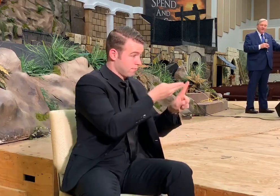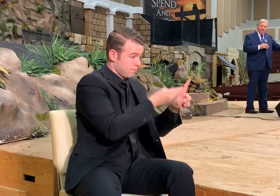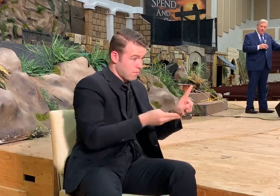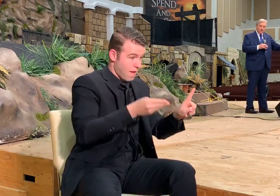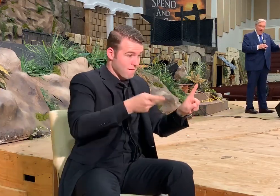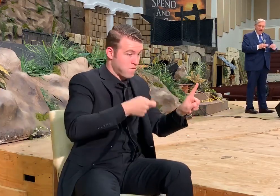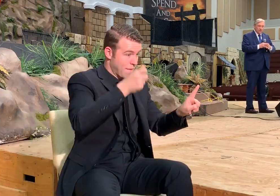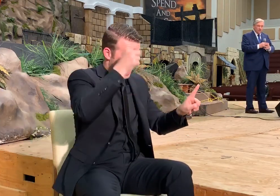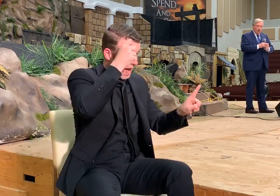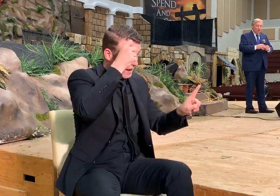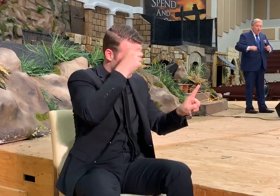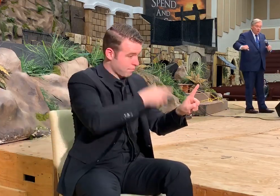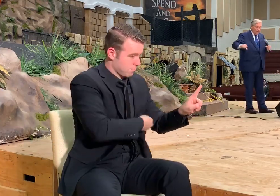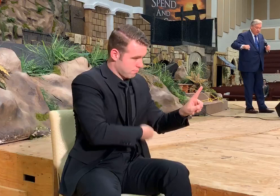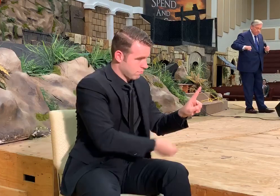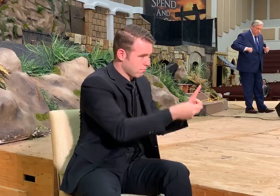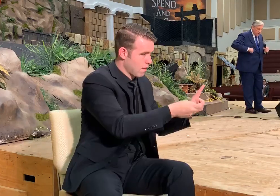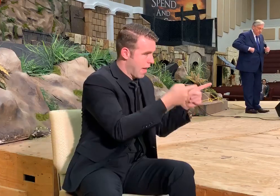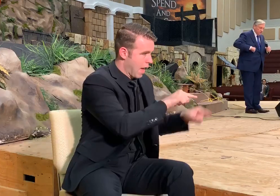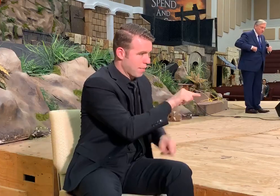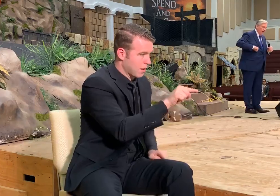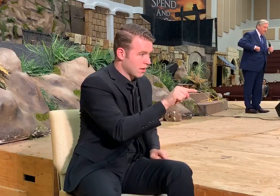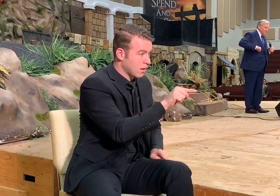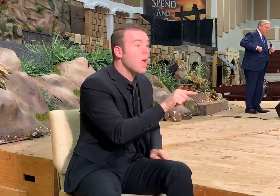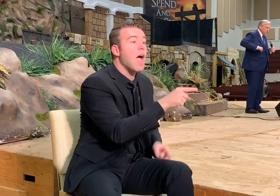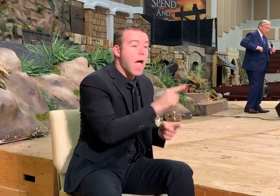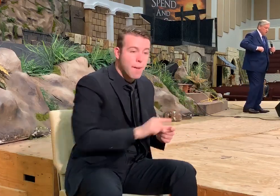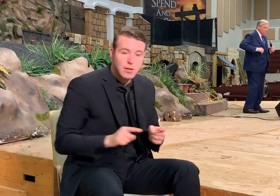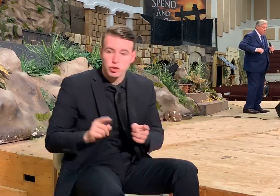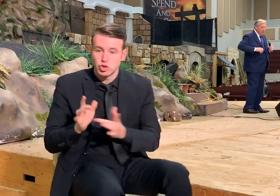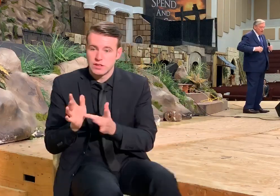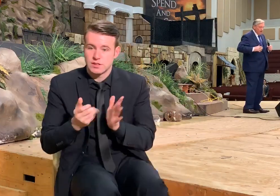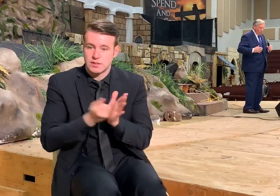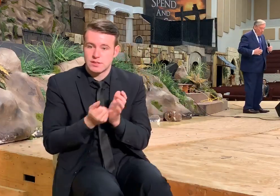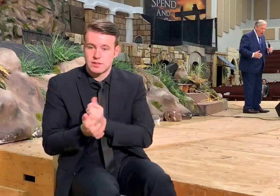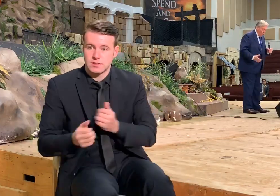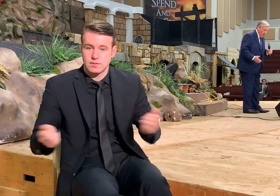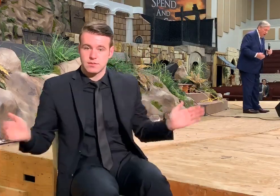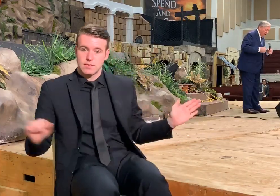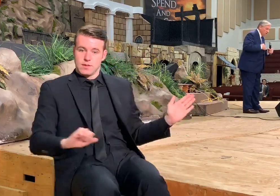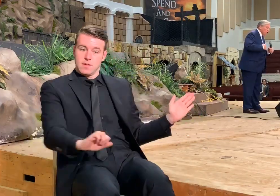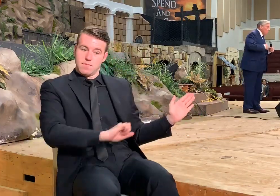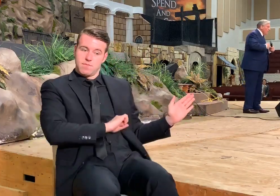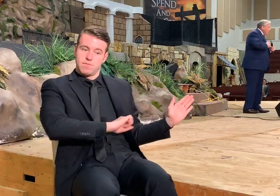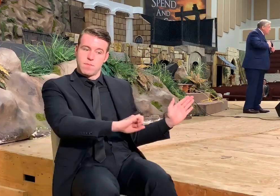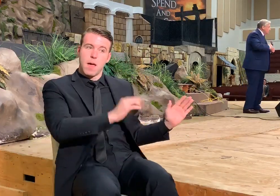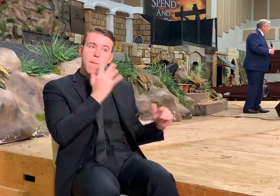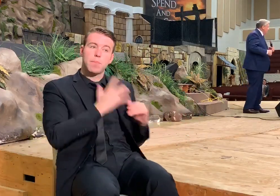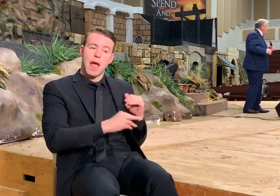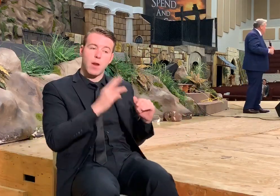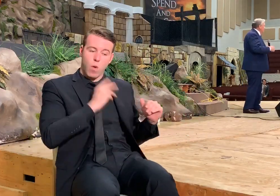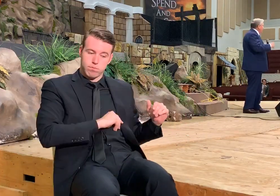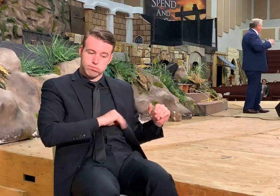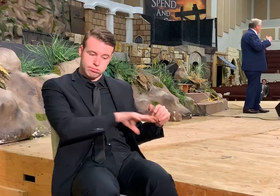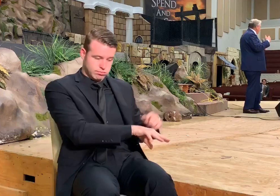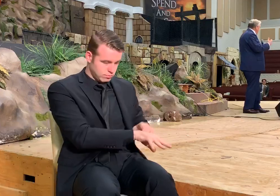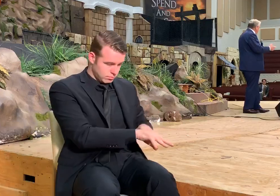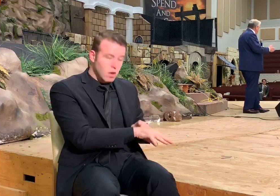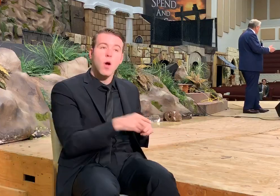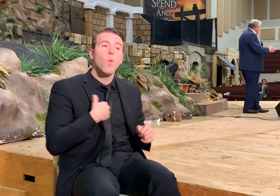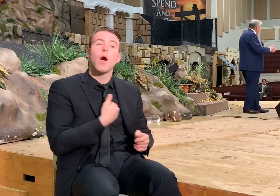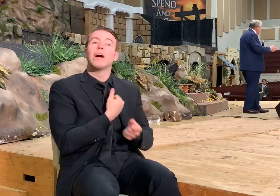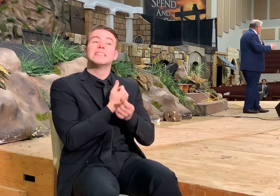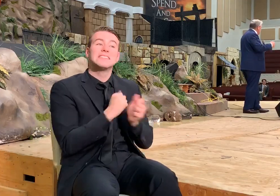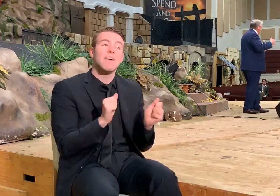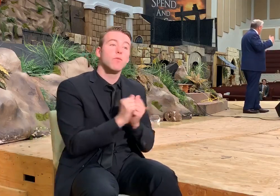out of his side. And so when they pierced the side of Jesus, blood and water run out. We are saved by the